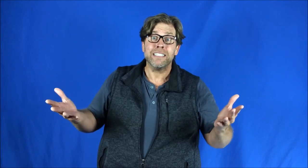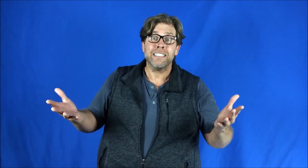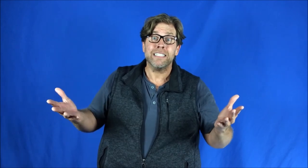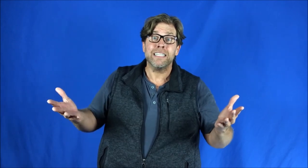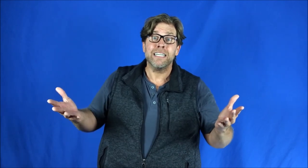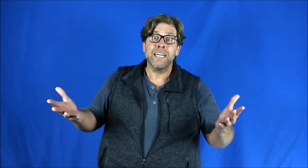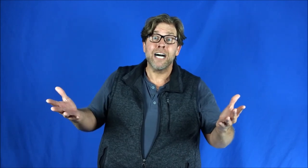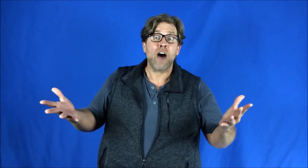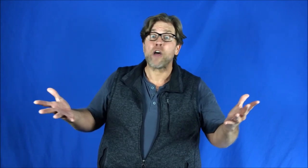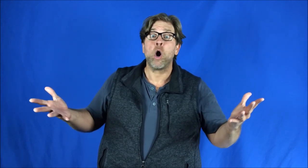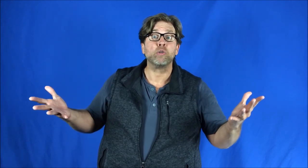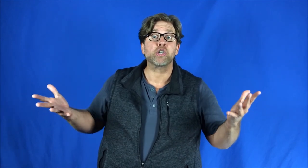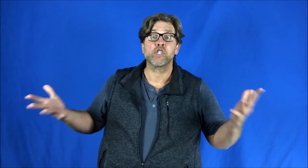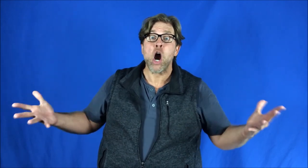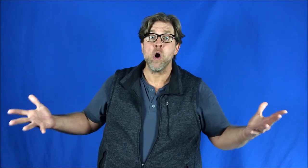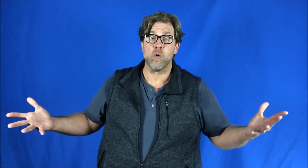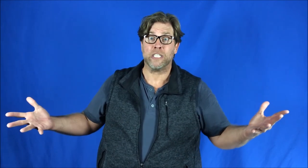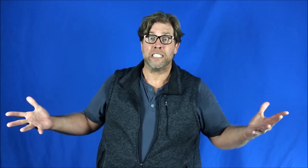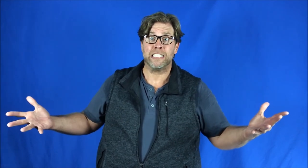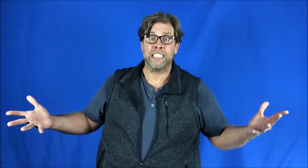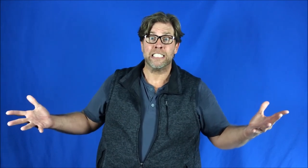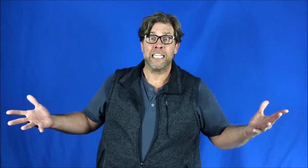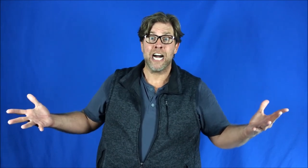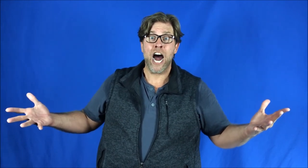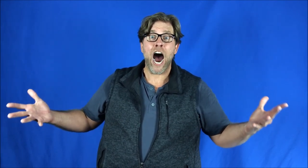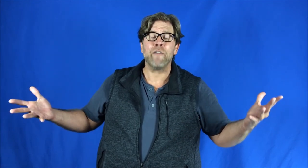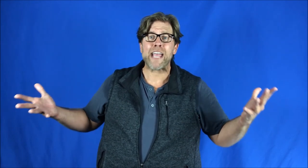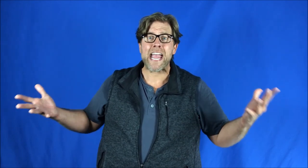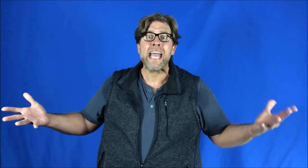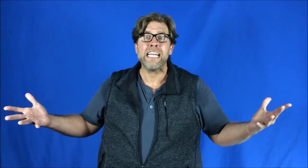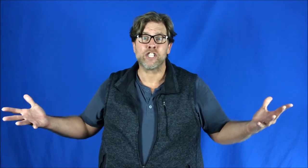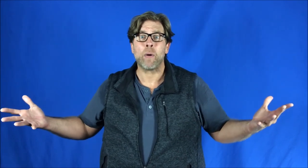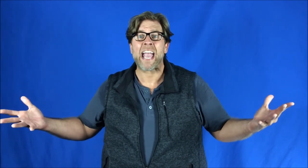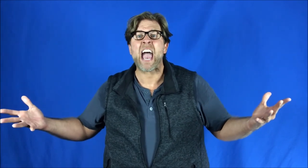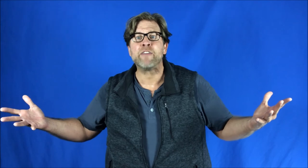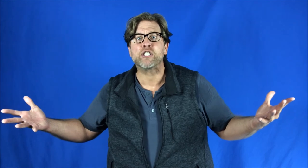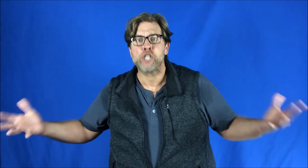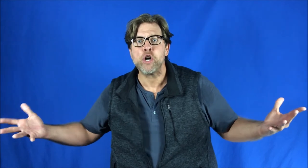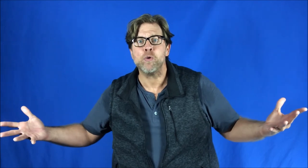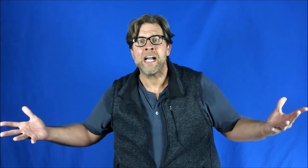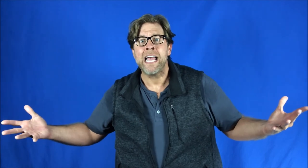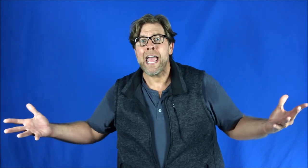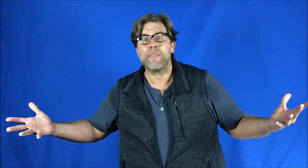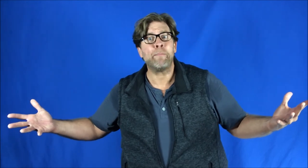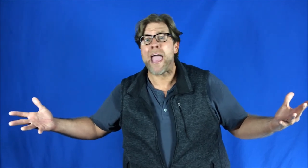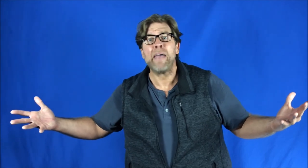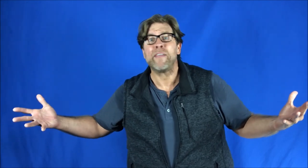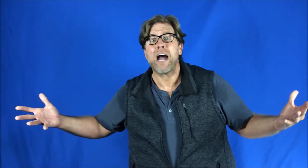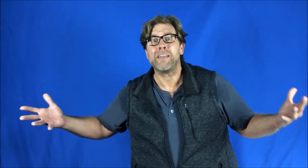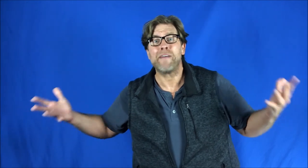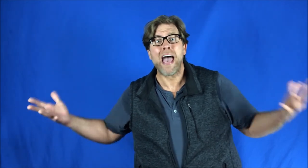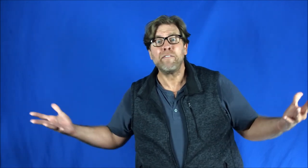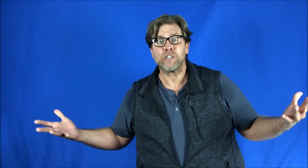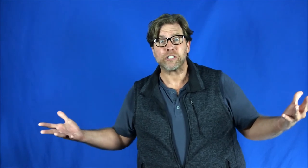Of the whole song? Of the whole show. Of any show I ever do. In the pantheon of evers.